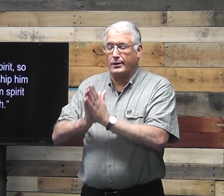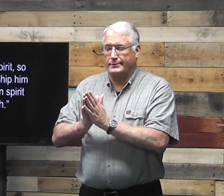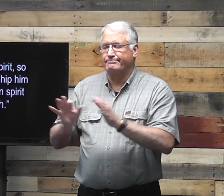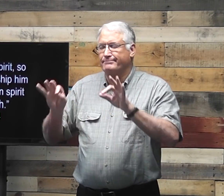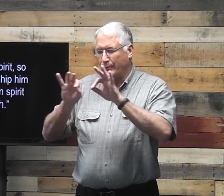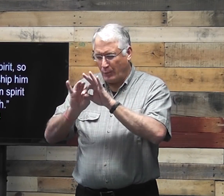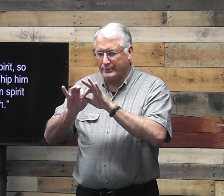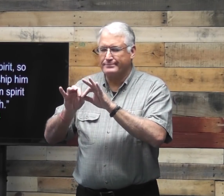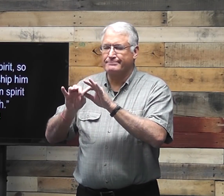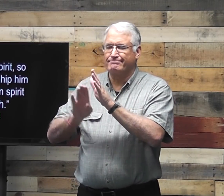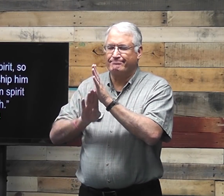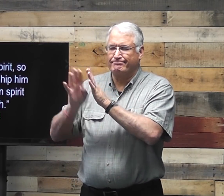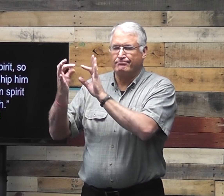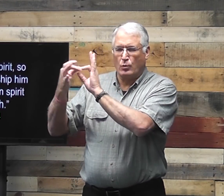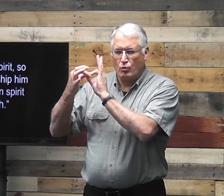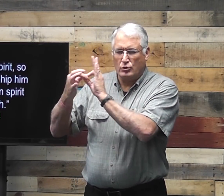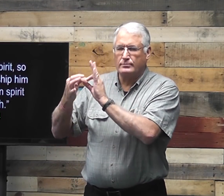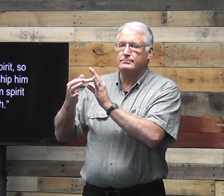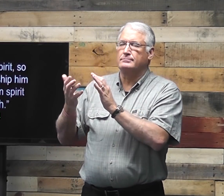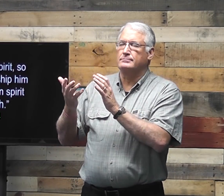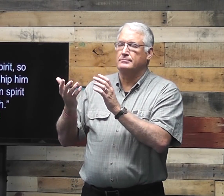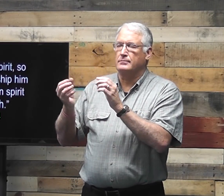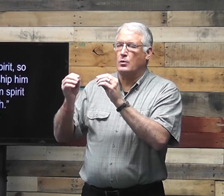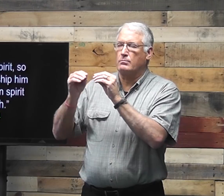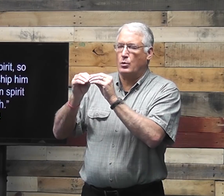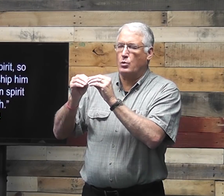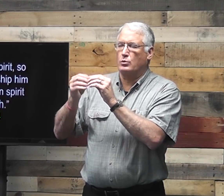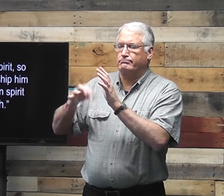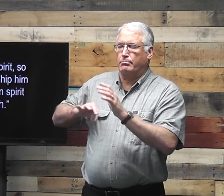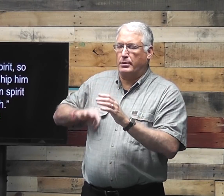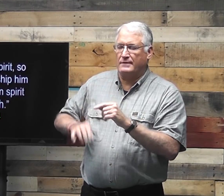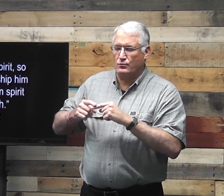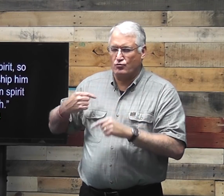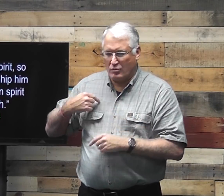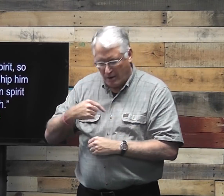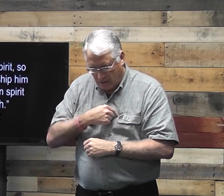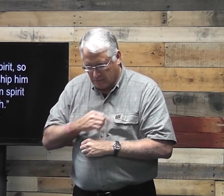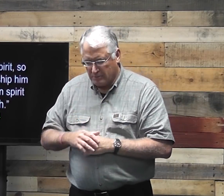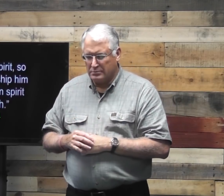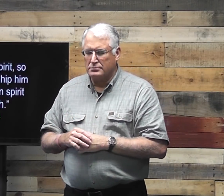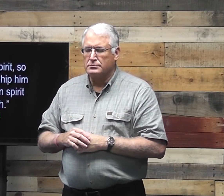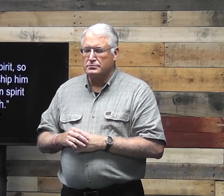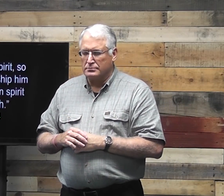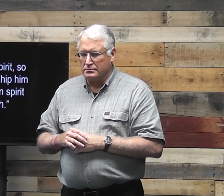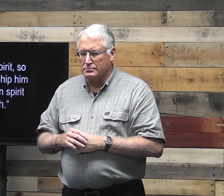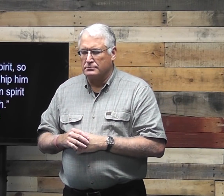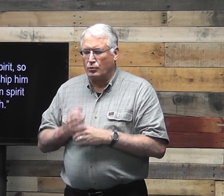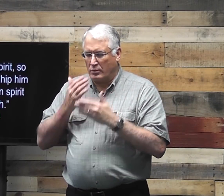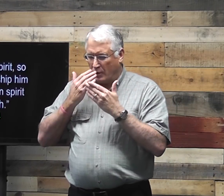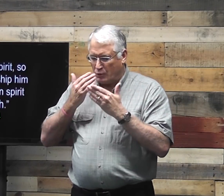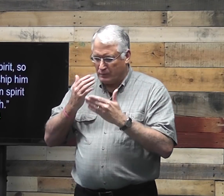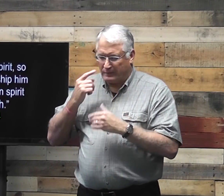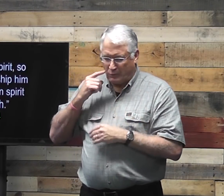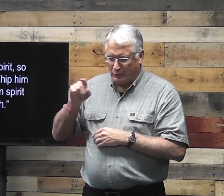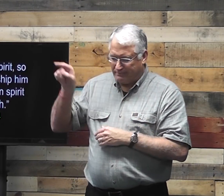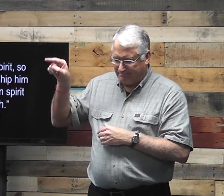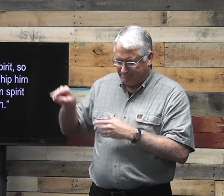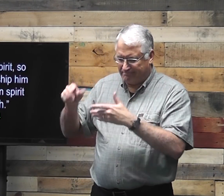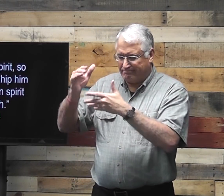prayer is very important. It helps us to grow in our relationship, and it is much of a benefit to us. We are